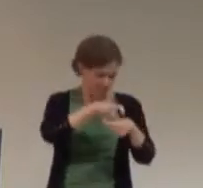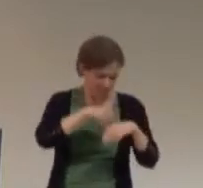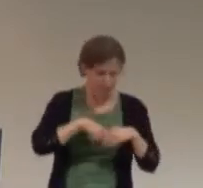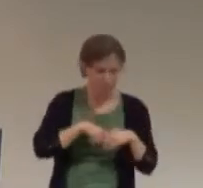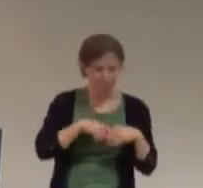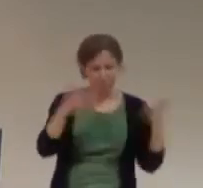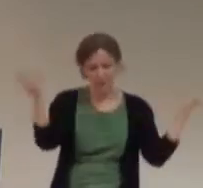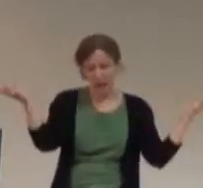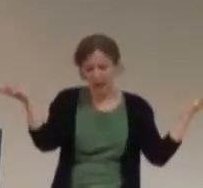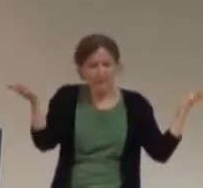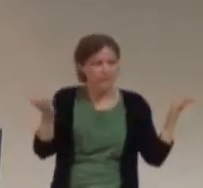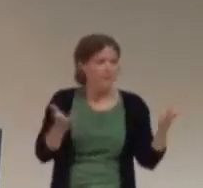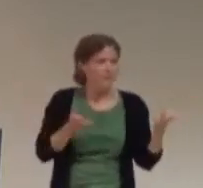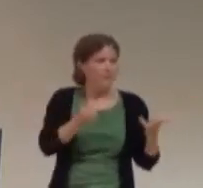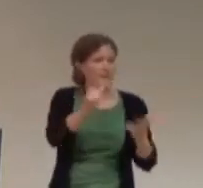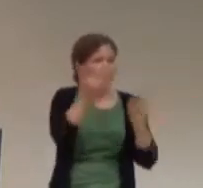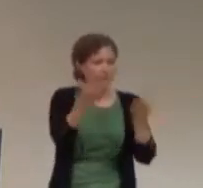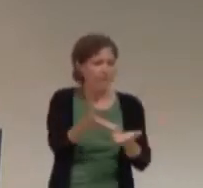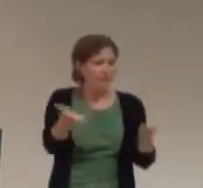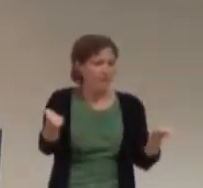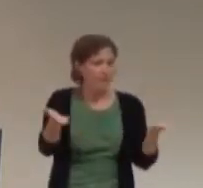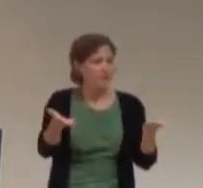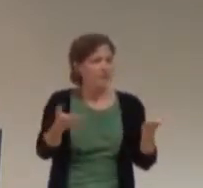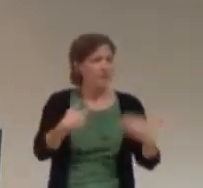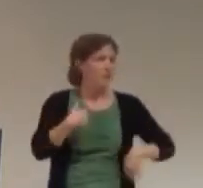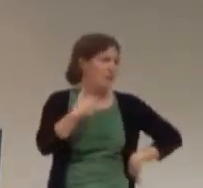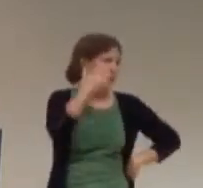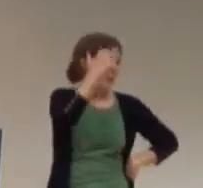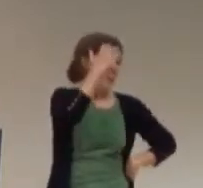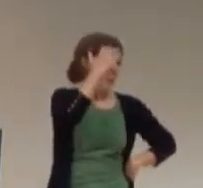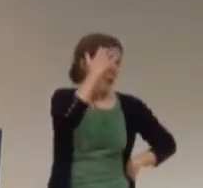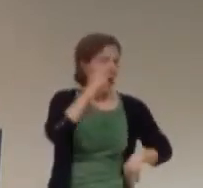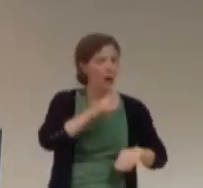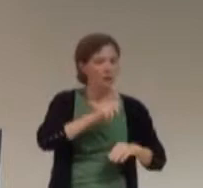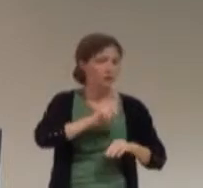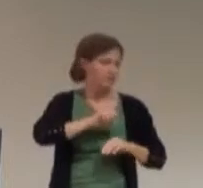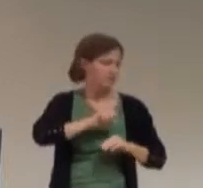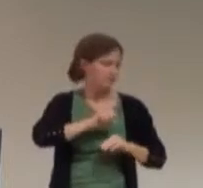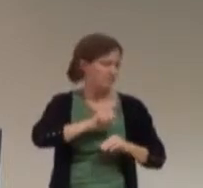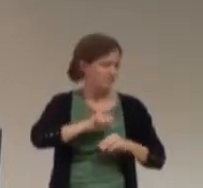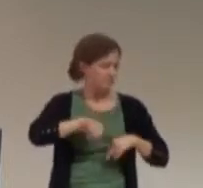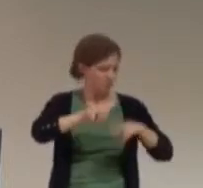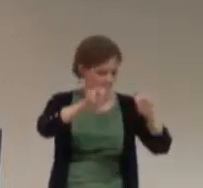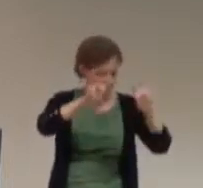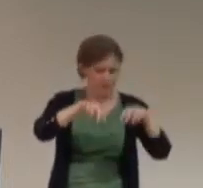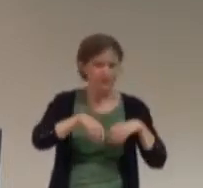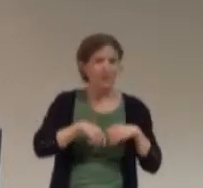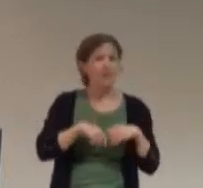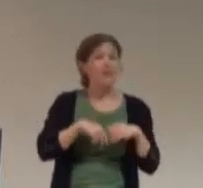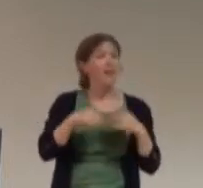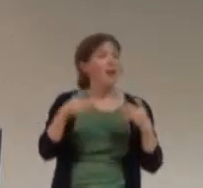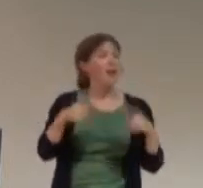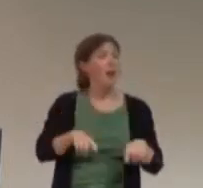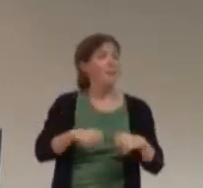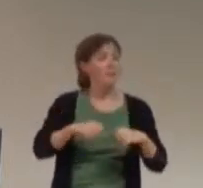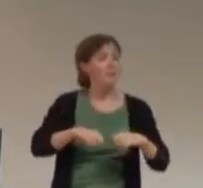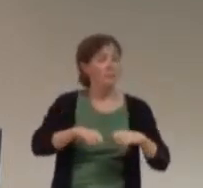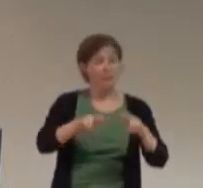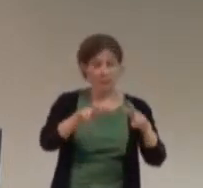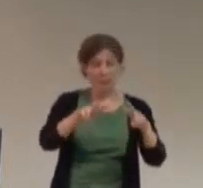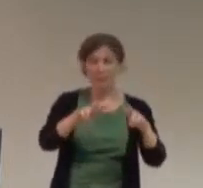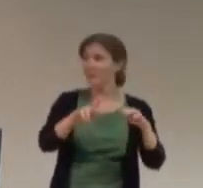Um, so it was just ten things that I found annoying. So, uh, what this led to was a, was a